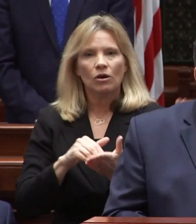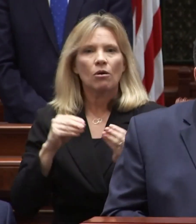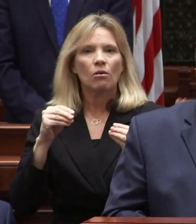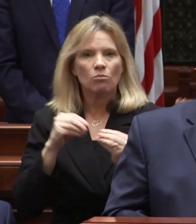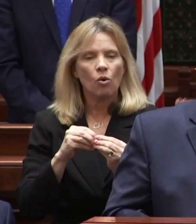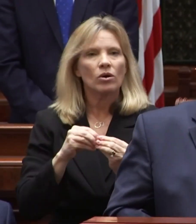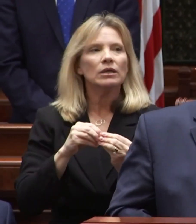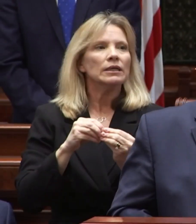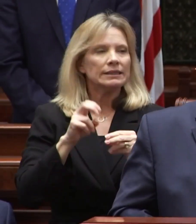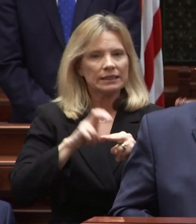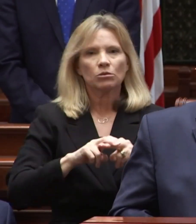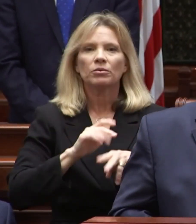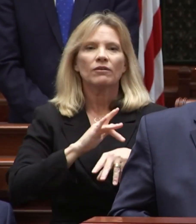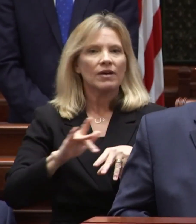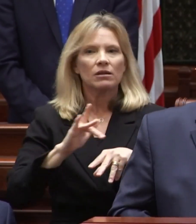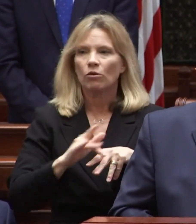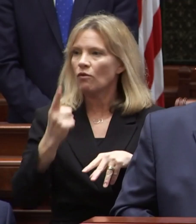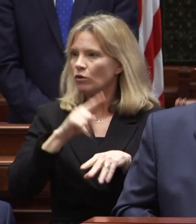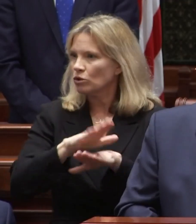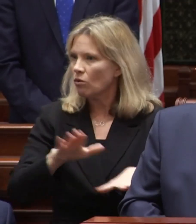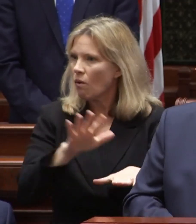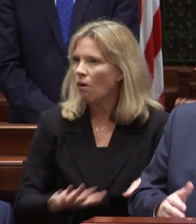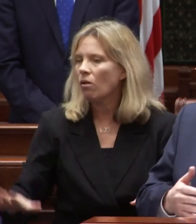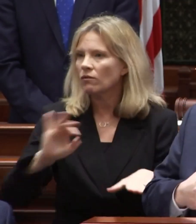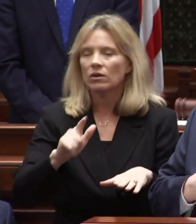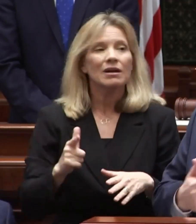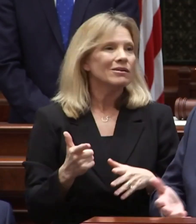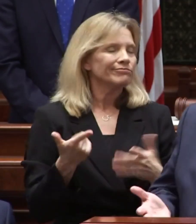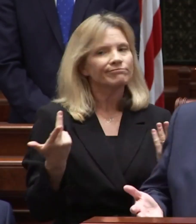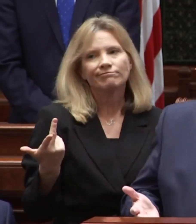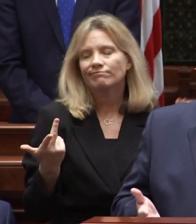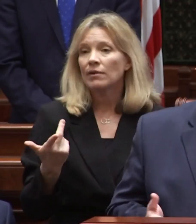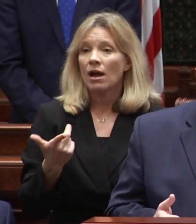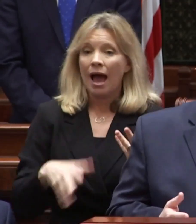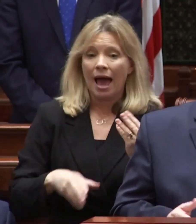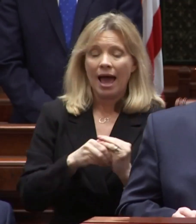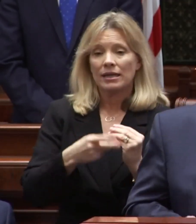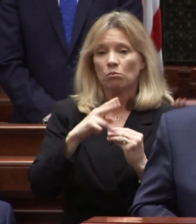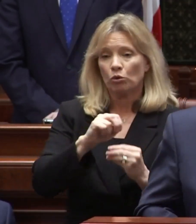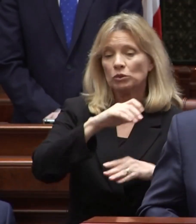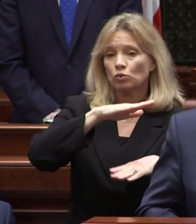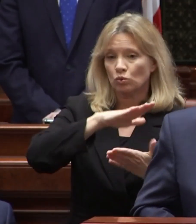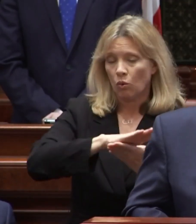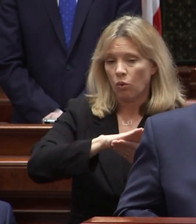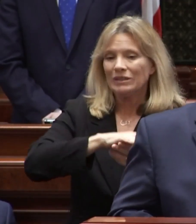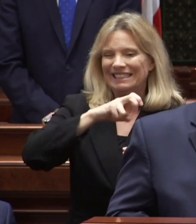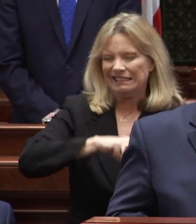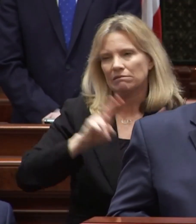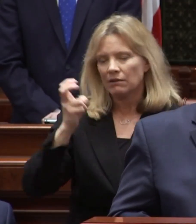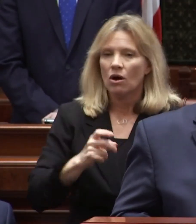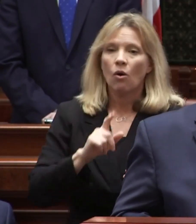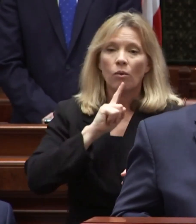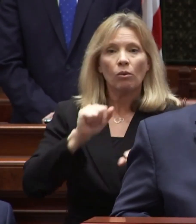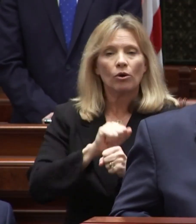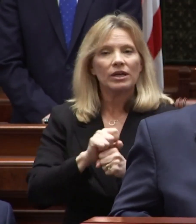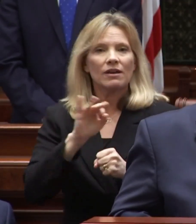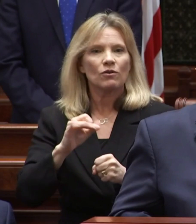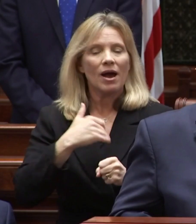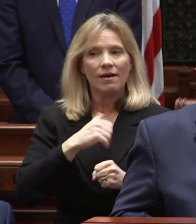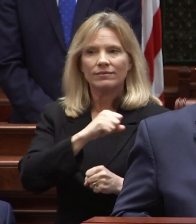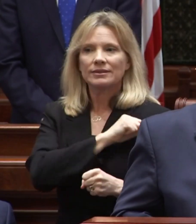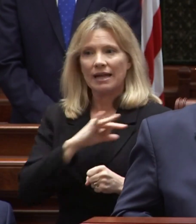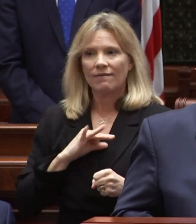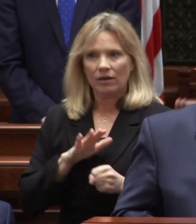more seats will be available for children across the state of course adding preschool seats only works if you have the